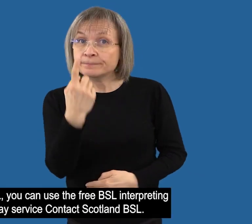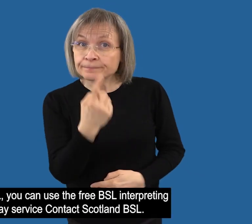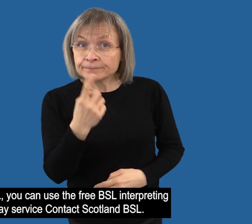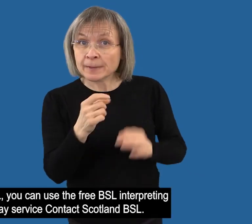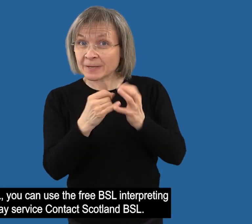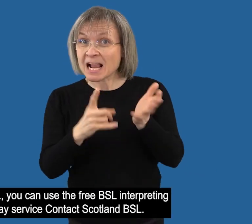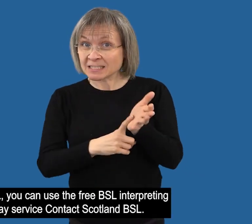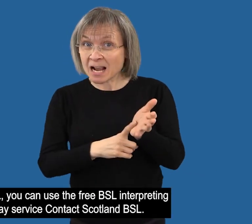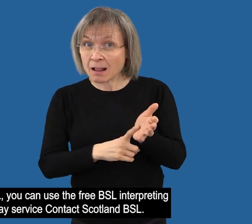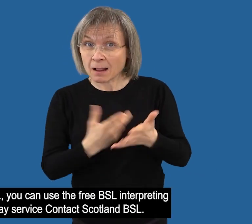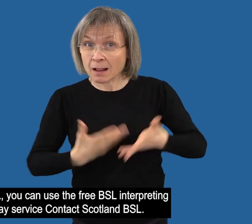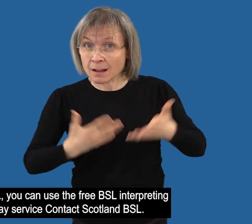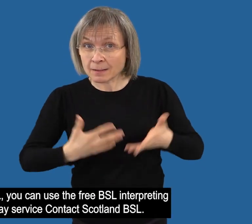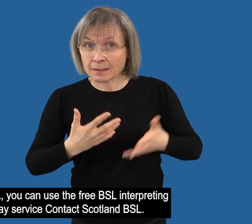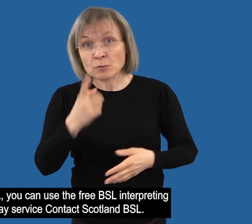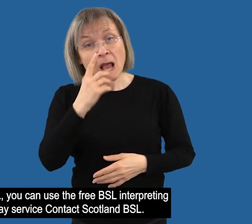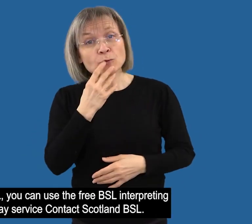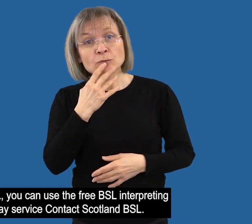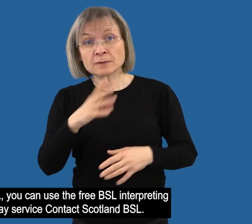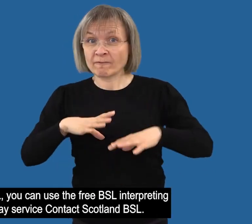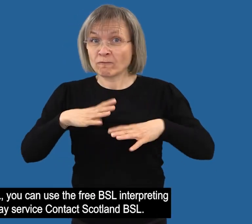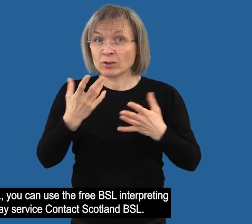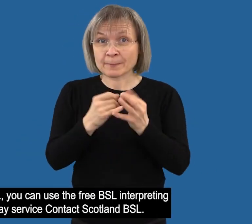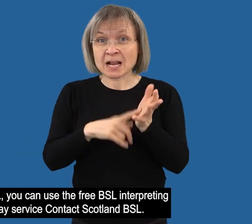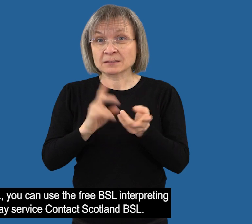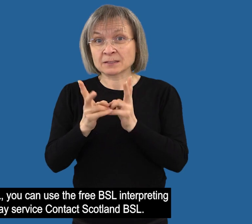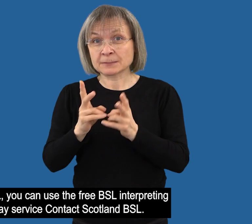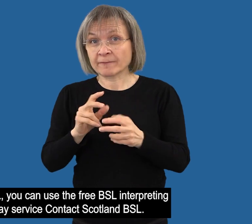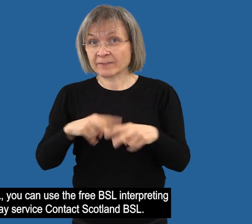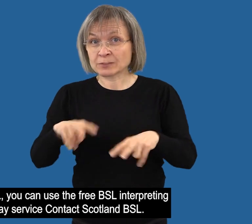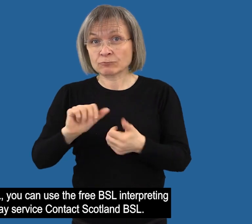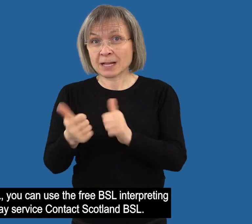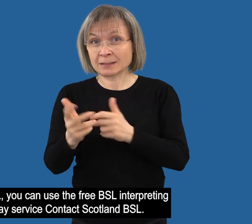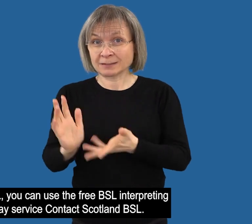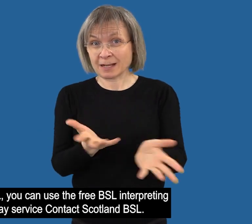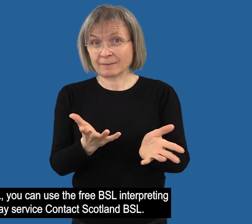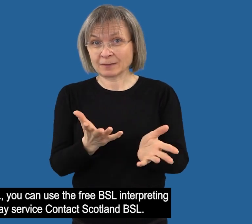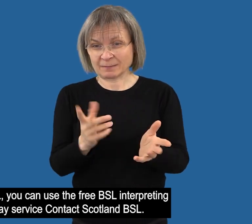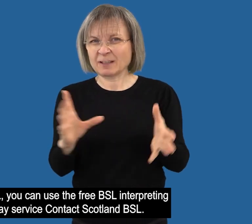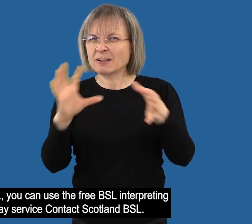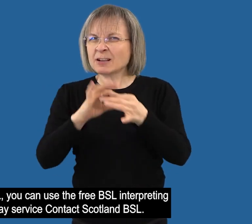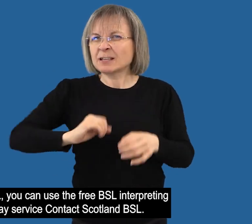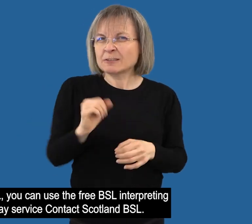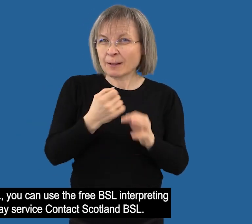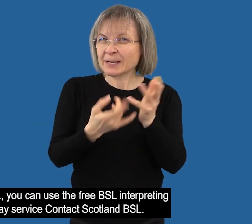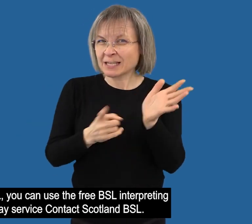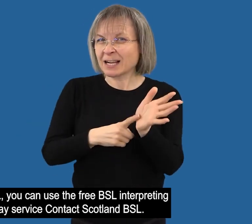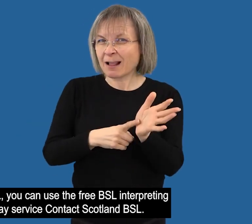If you use British Sign Language, BSL, you can use the free BSL interpreting video relay service,